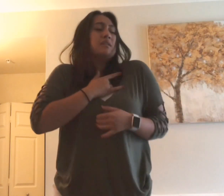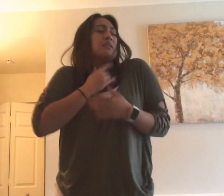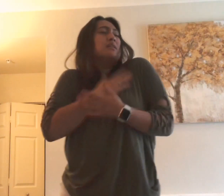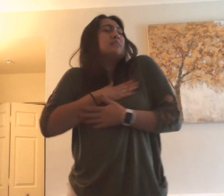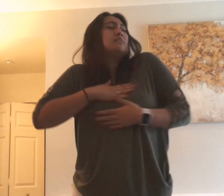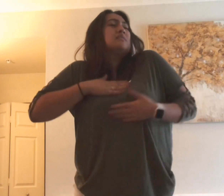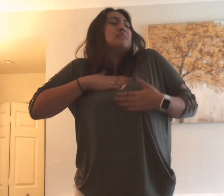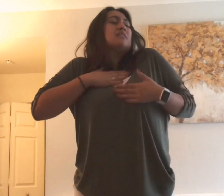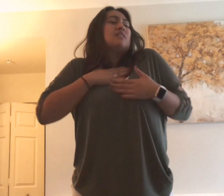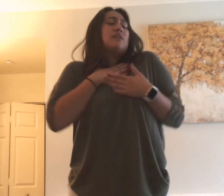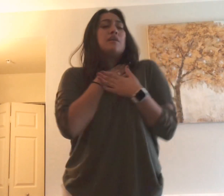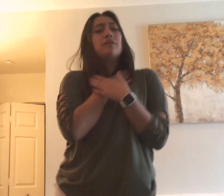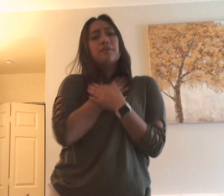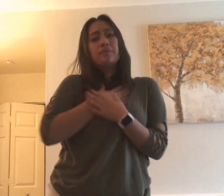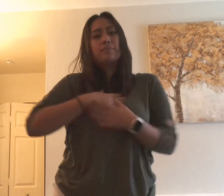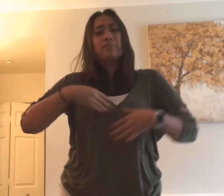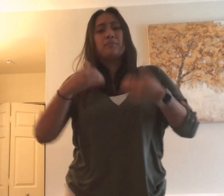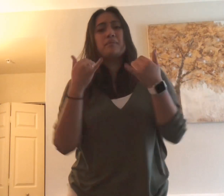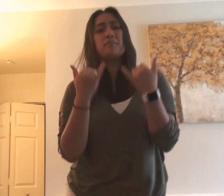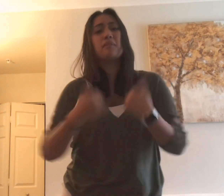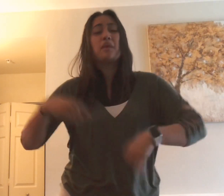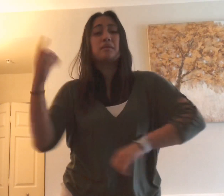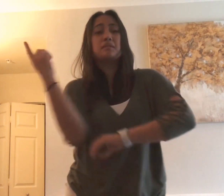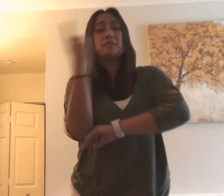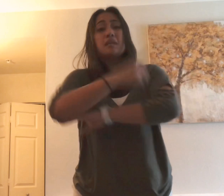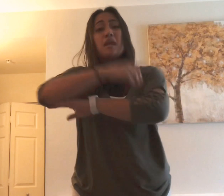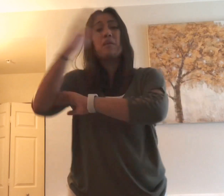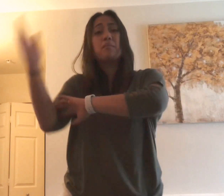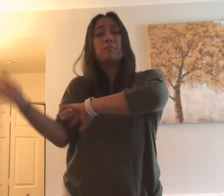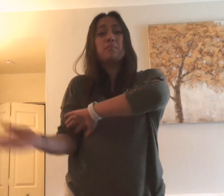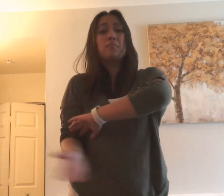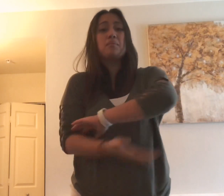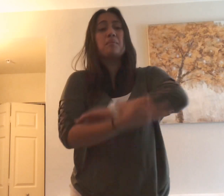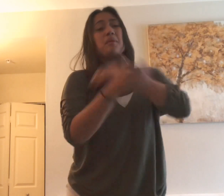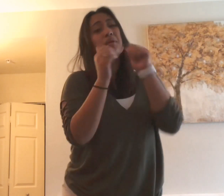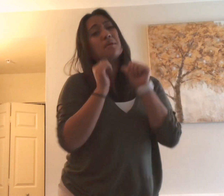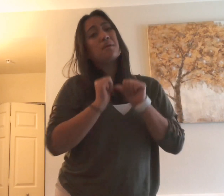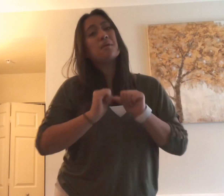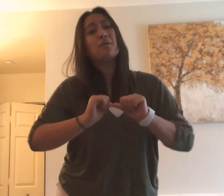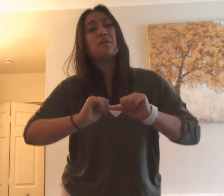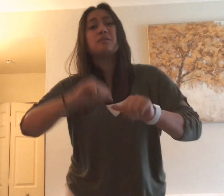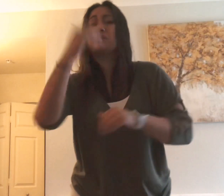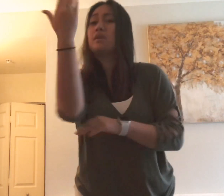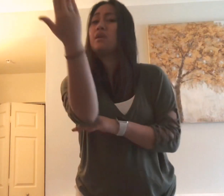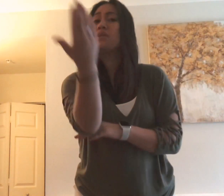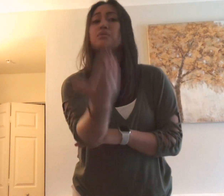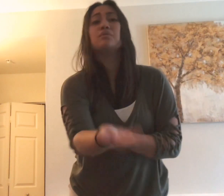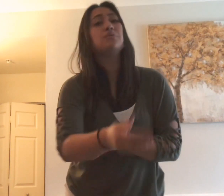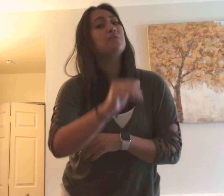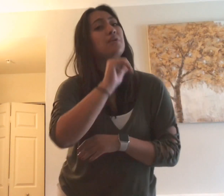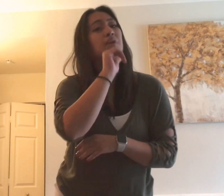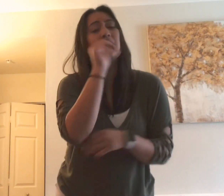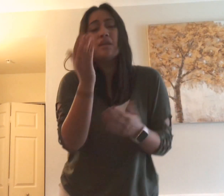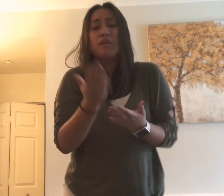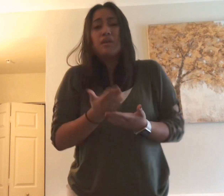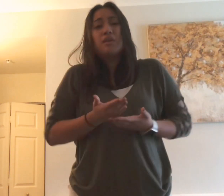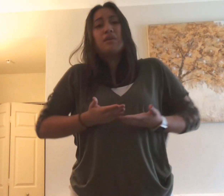helped me escape Now the day bleeds into nightfall And you're not here